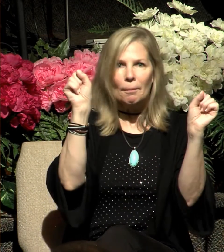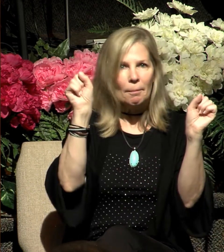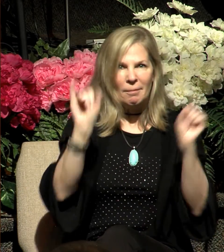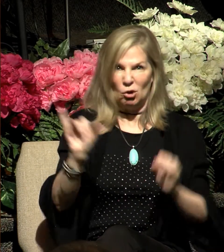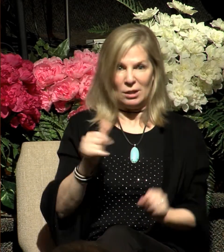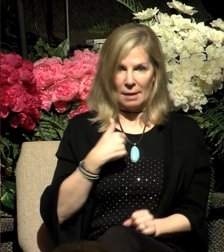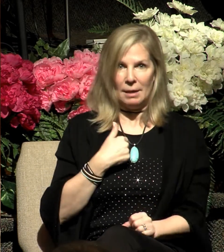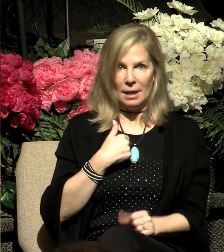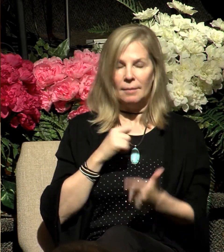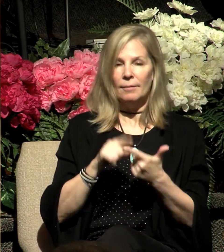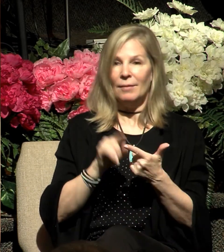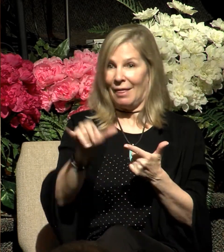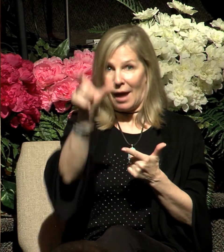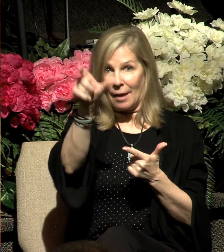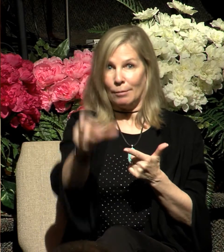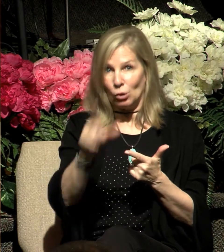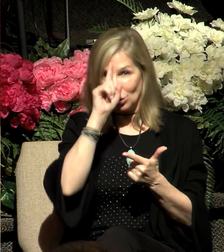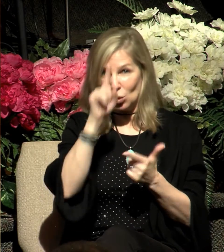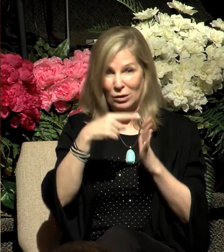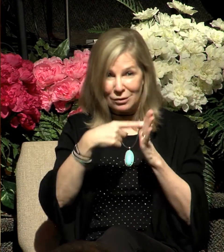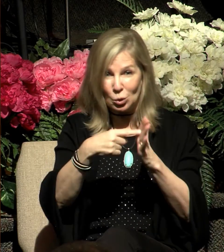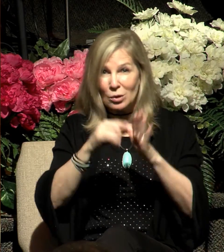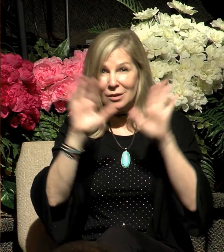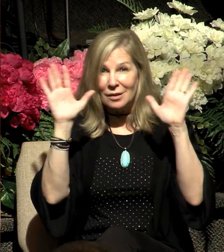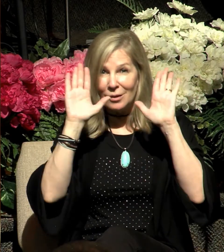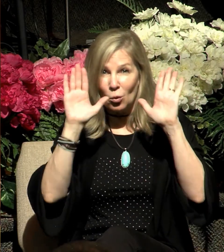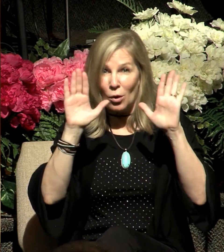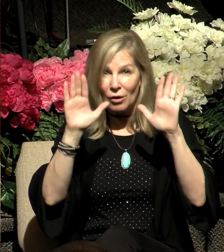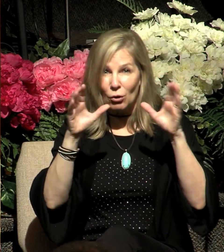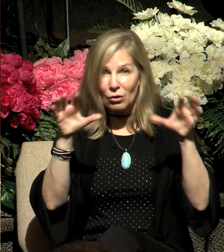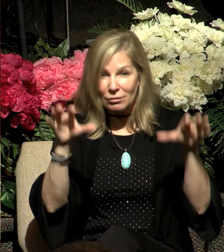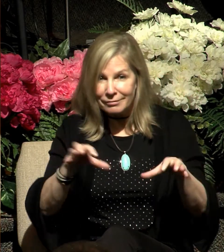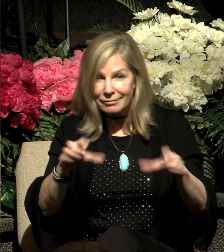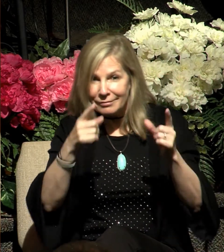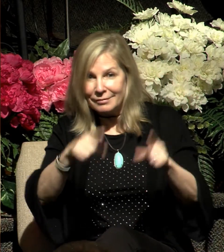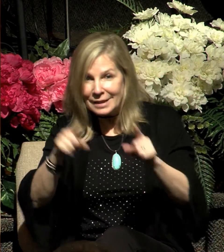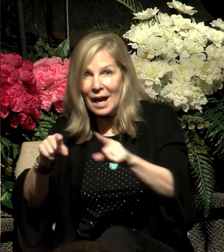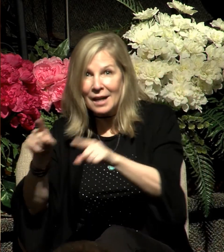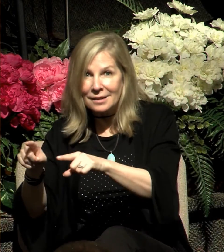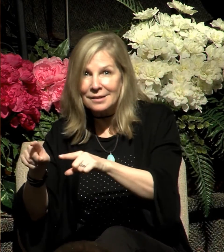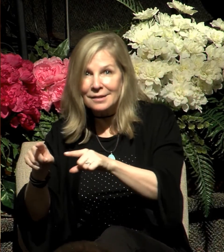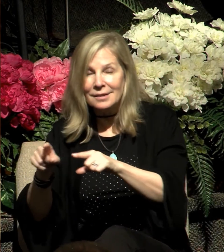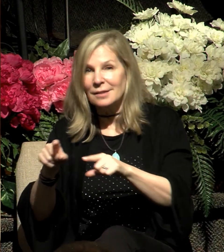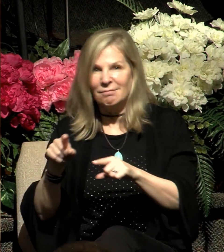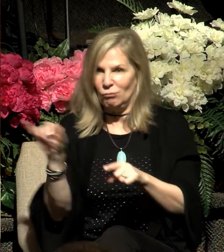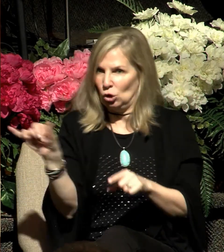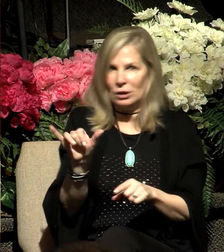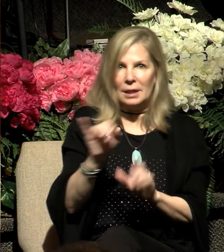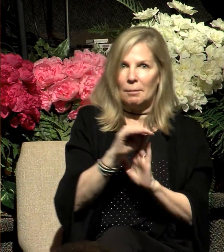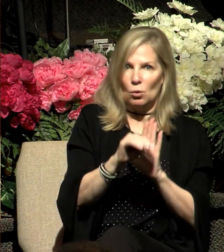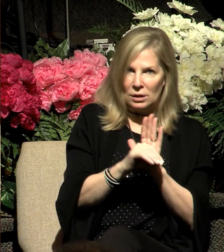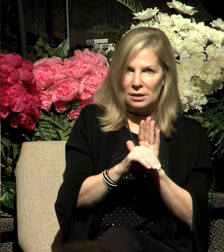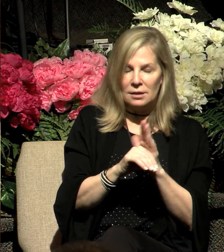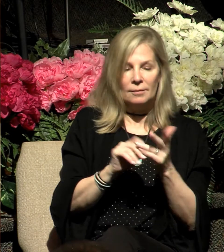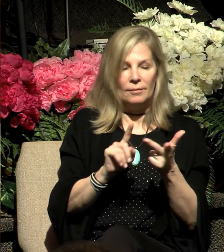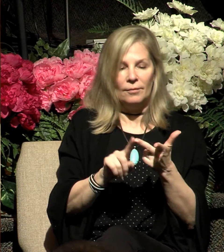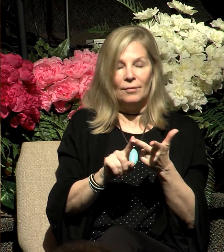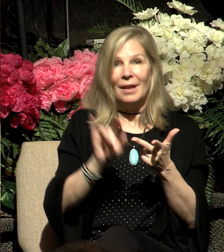This individual would do signs and wonders amongst them, as Moses did. And this individual would give the